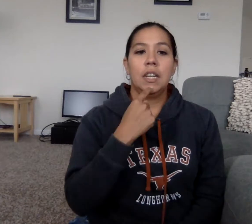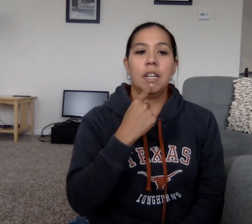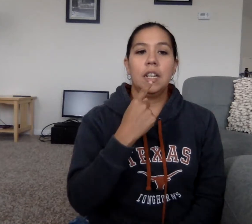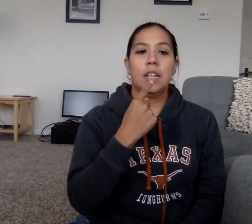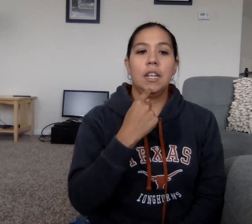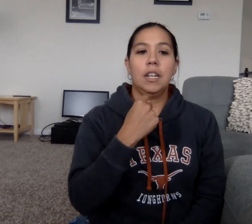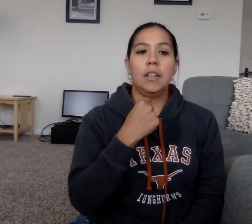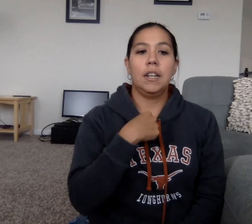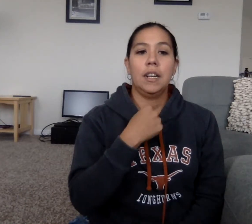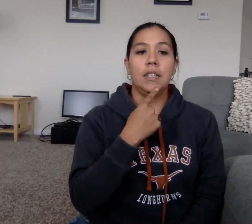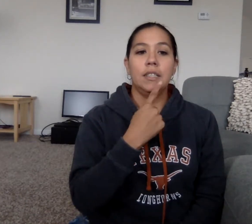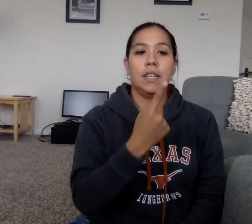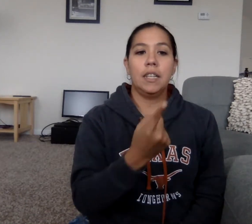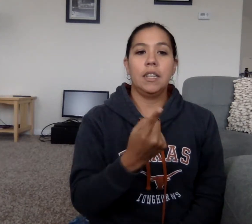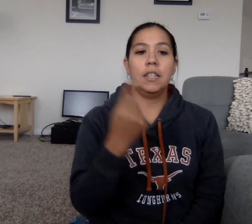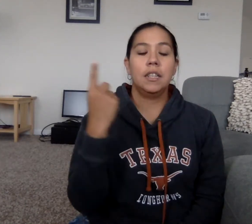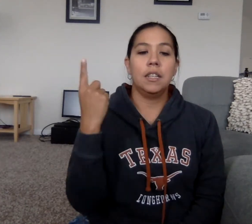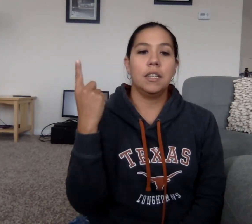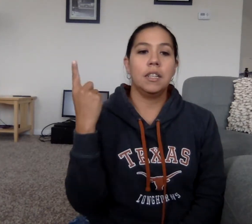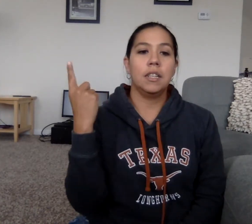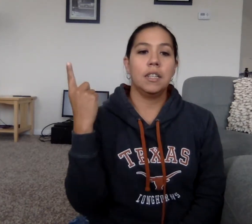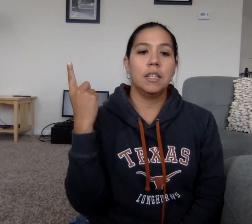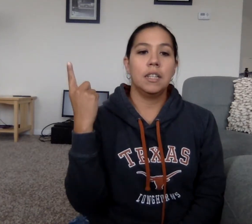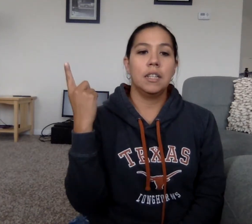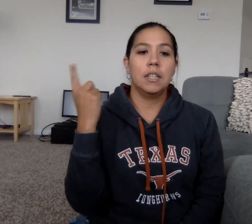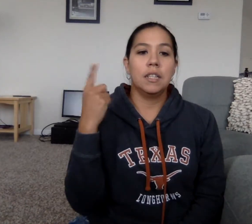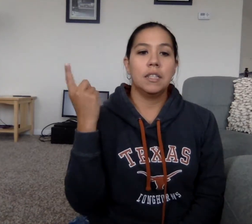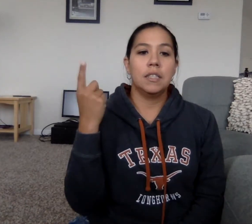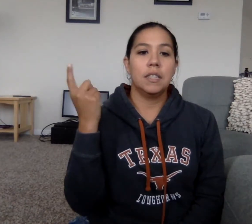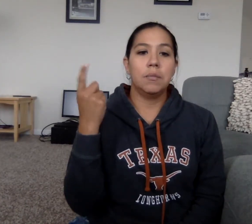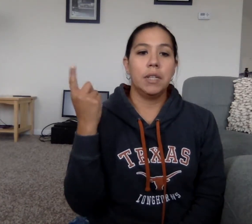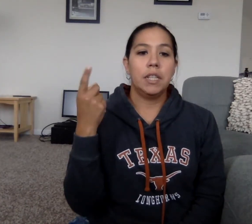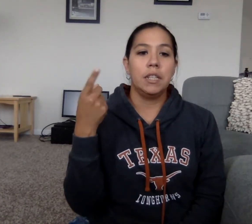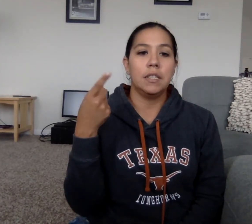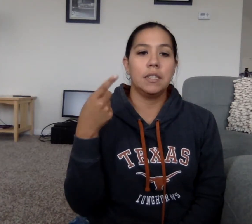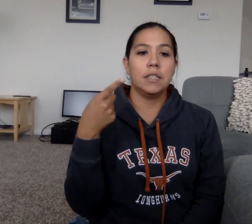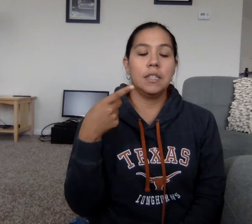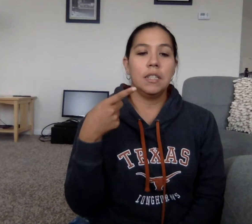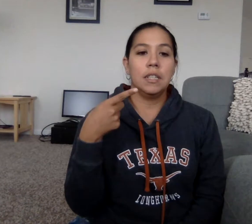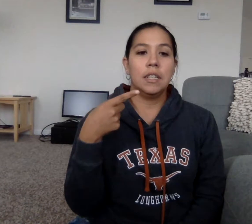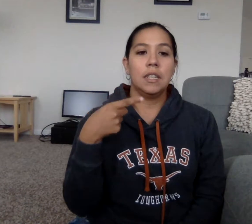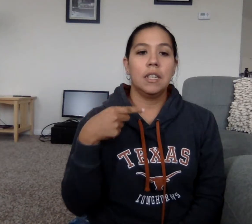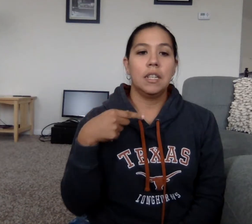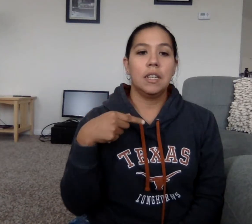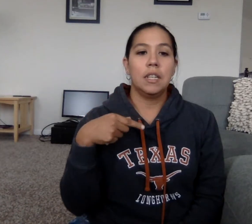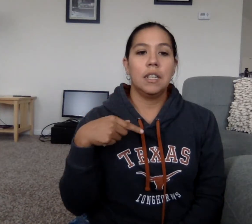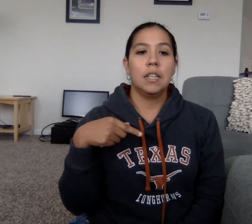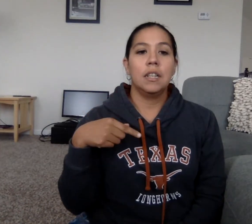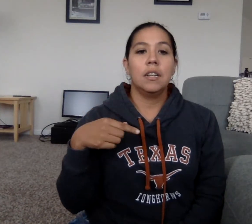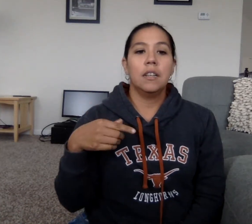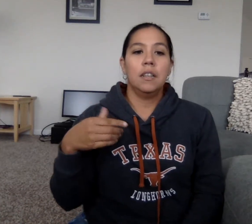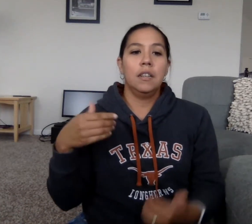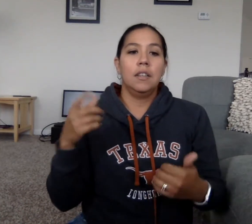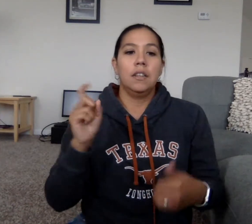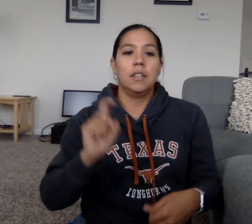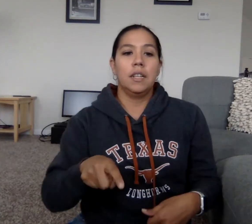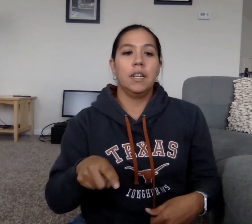I said somebody's gotta